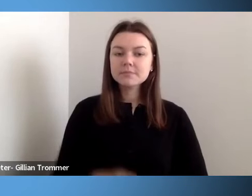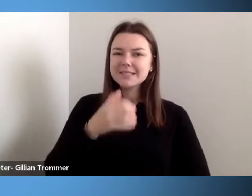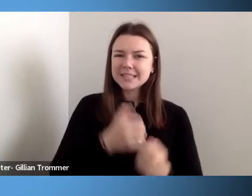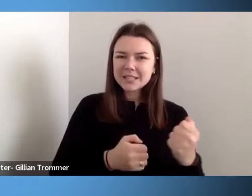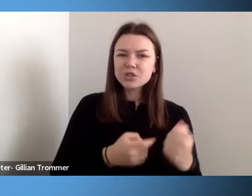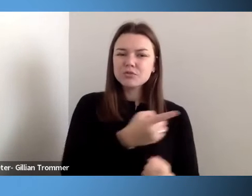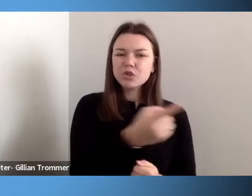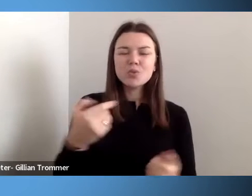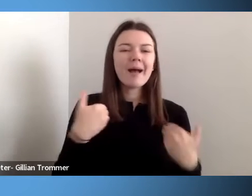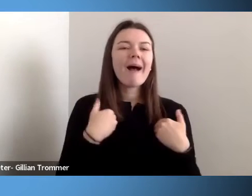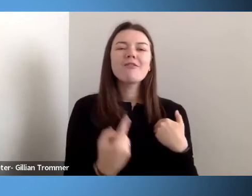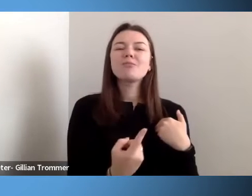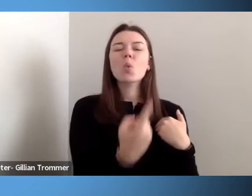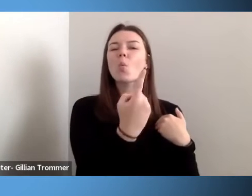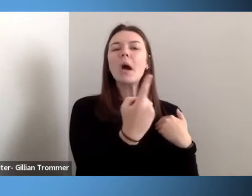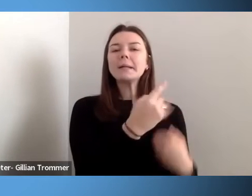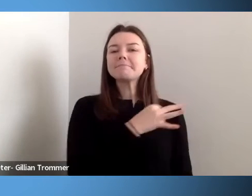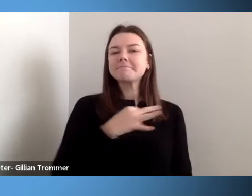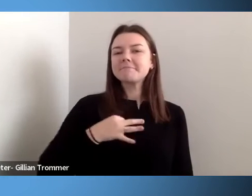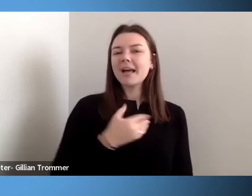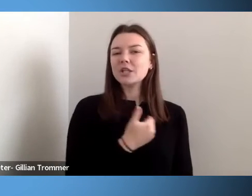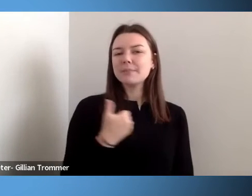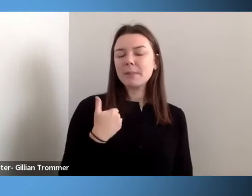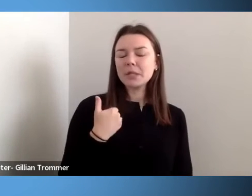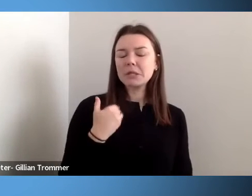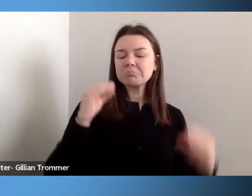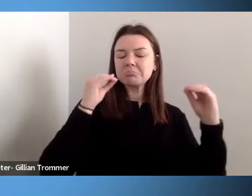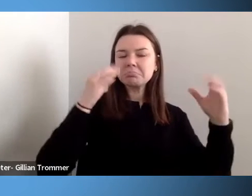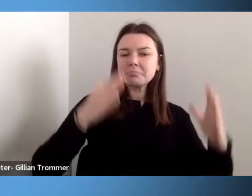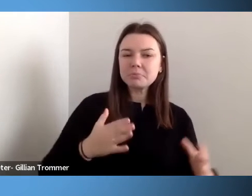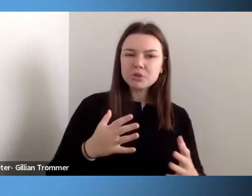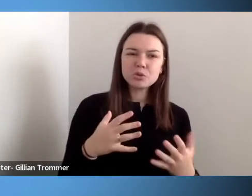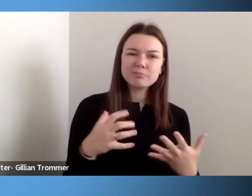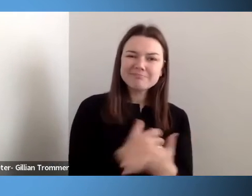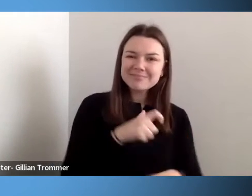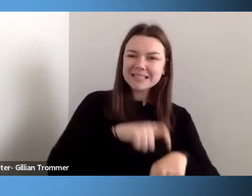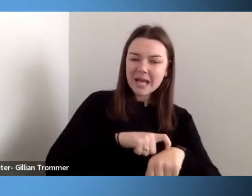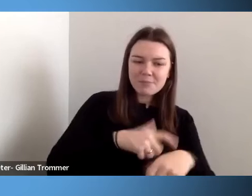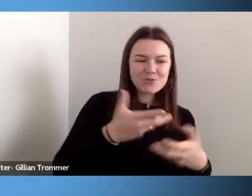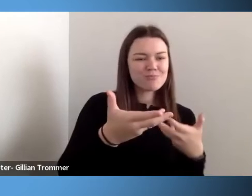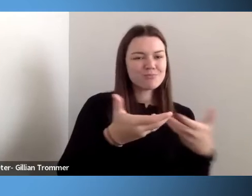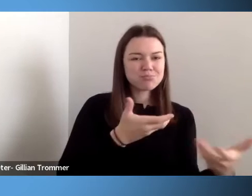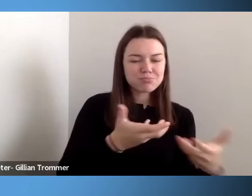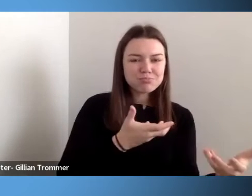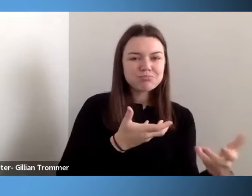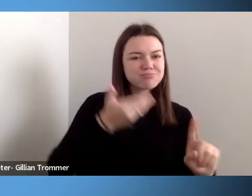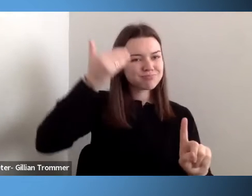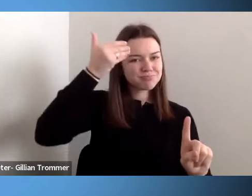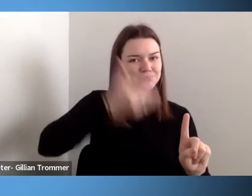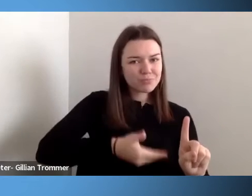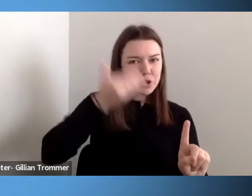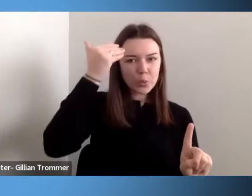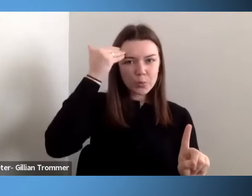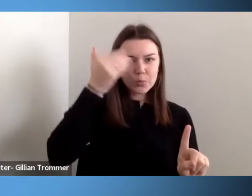who took the time to befriend you, to mentor you, and to guide you into your